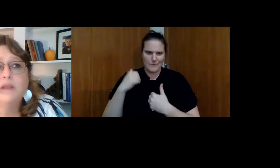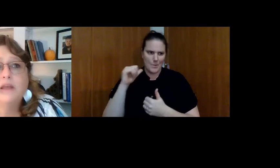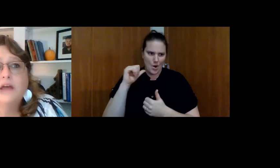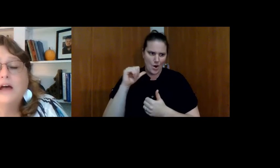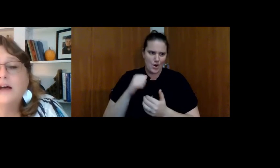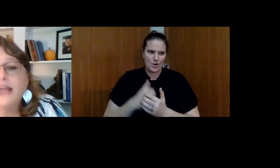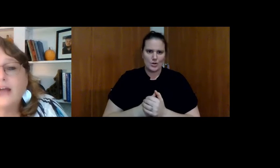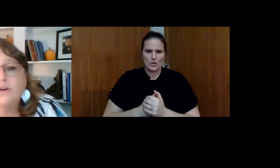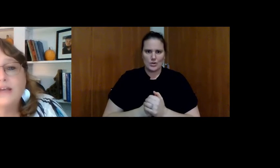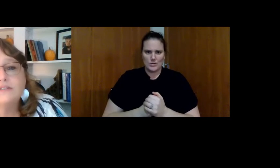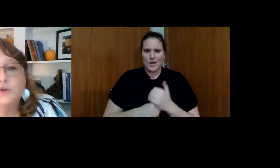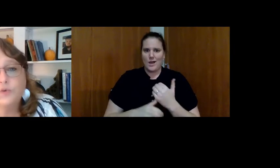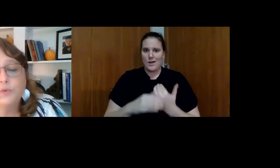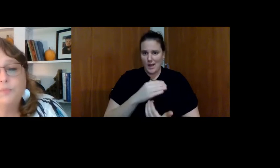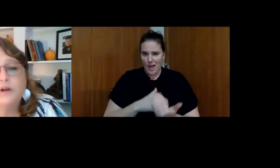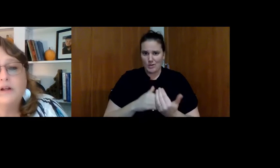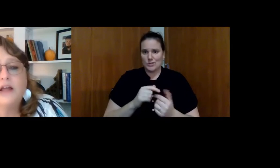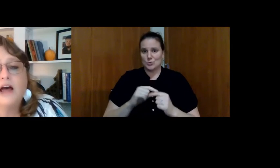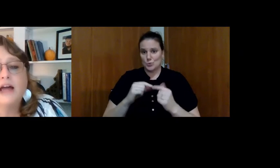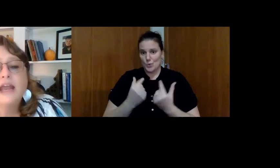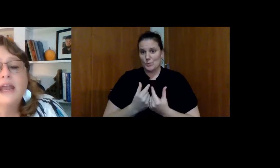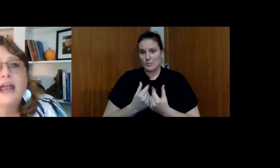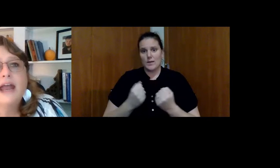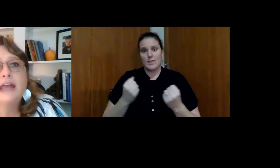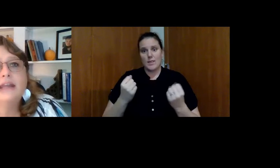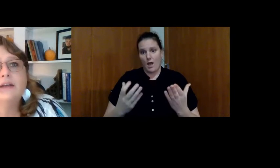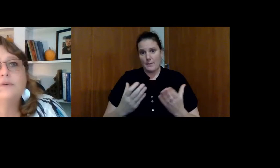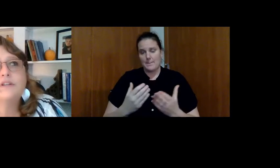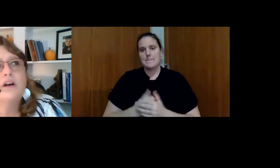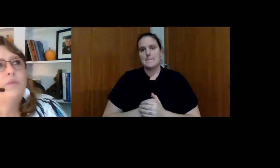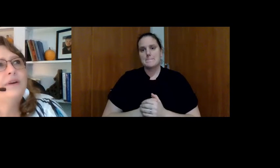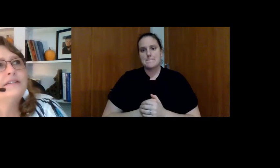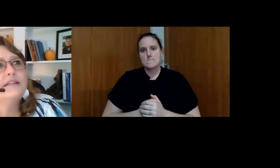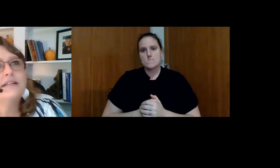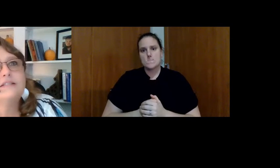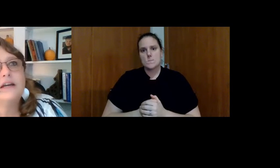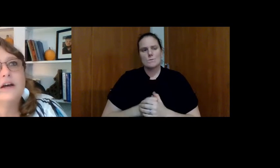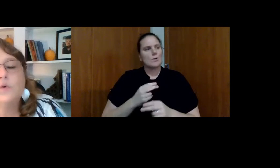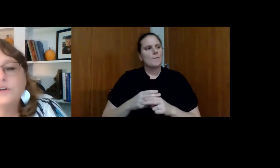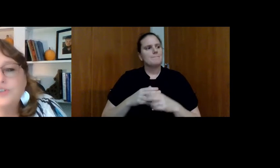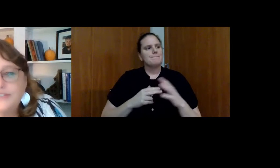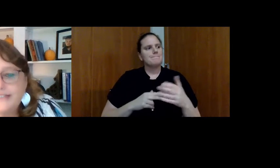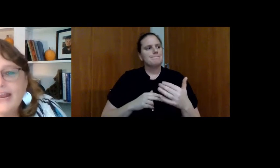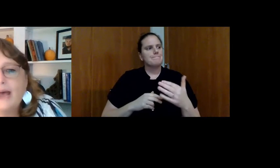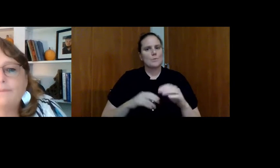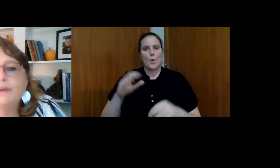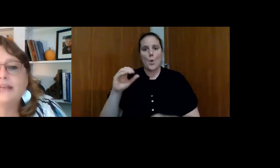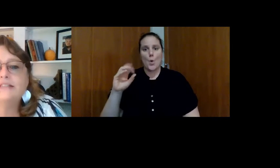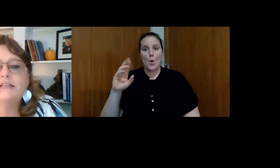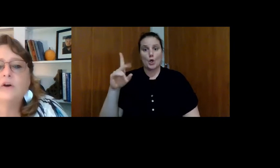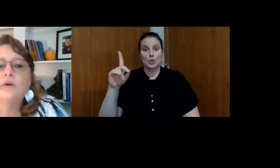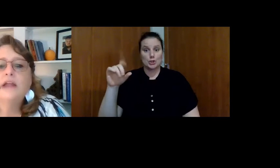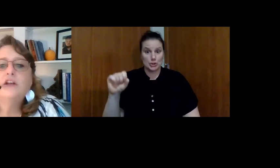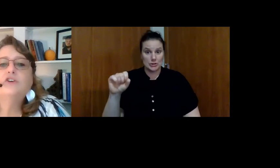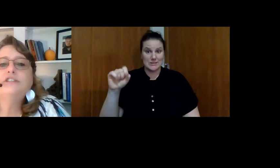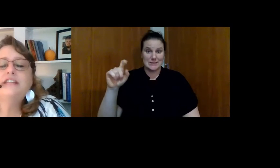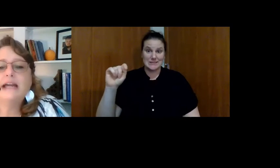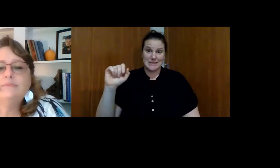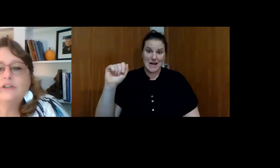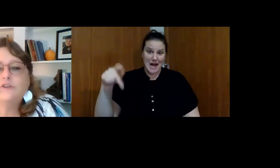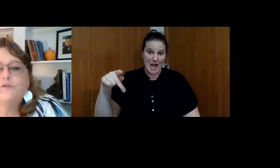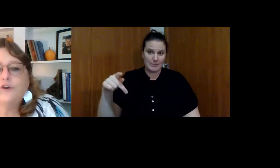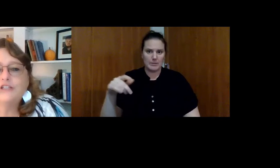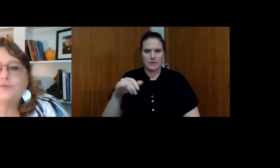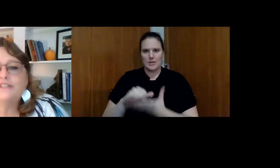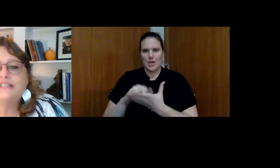hung out as a group a lot. And it was called what is it? It's Orchard's Tap. And so Good